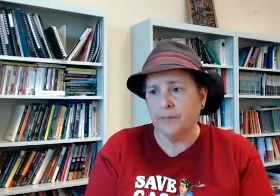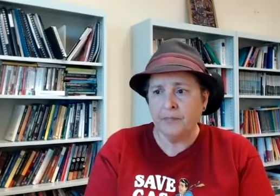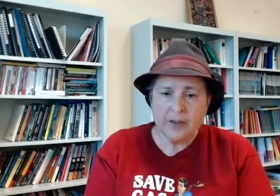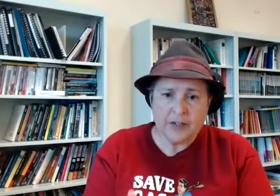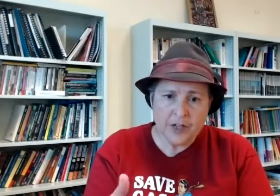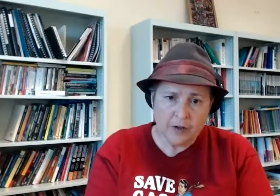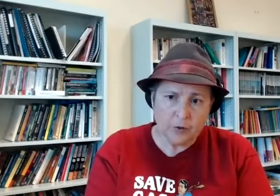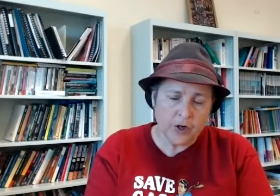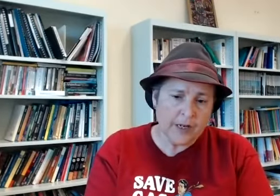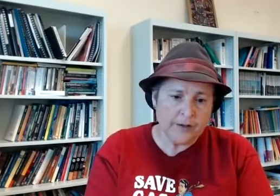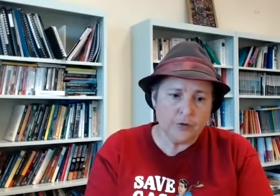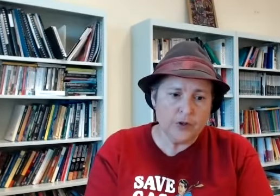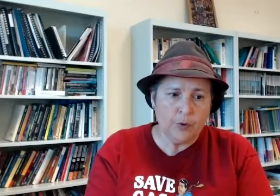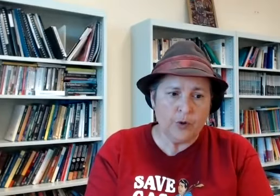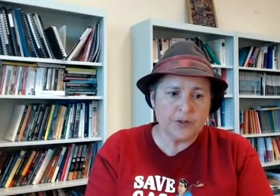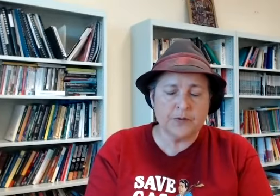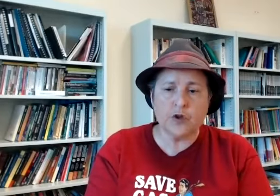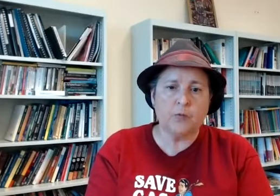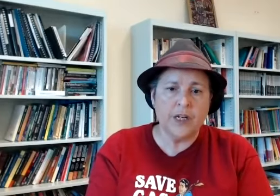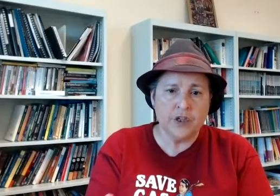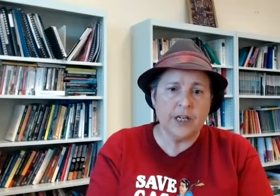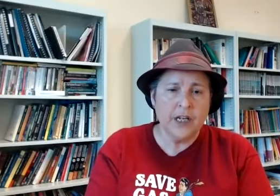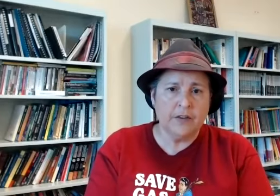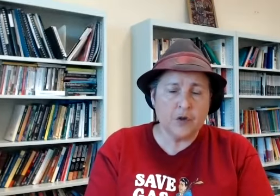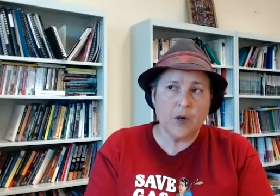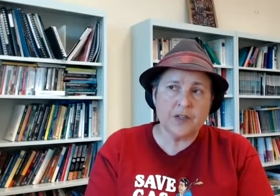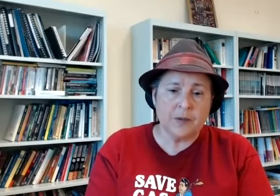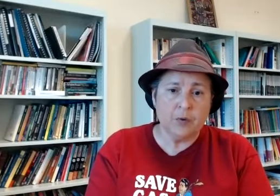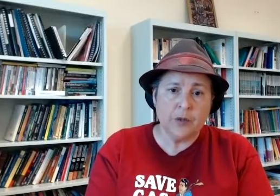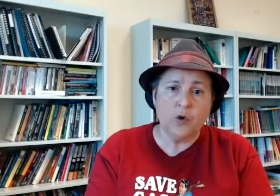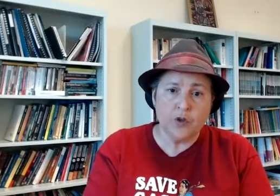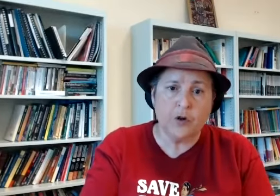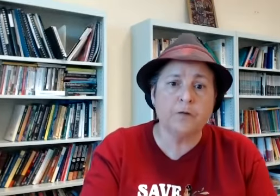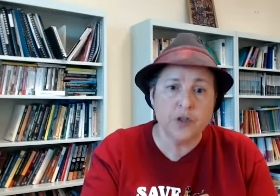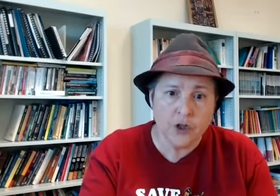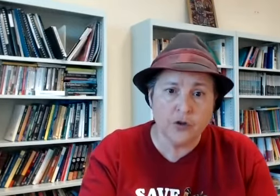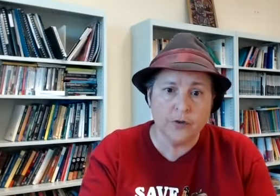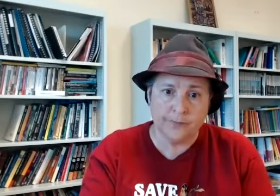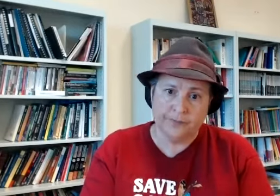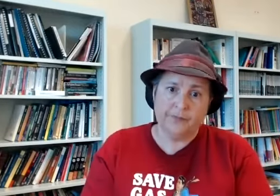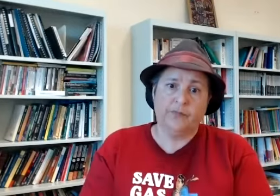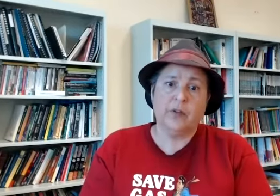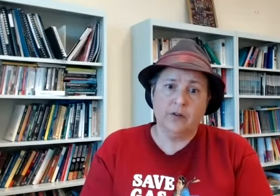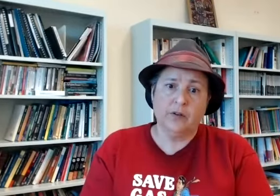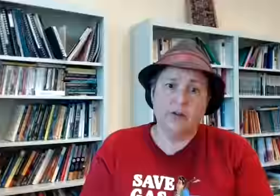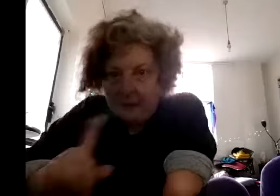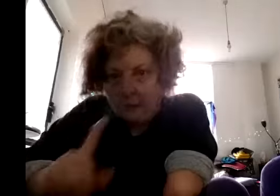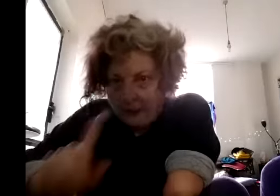that terrible kind of ethical nuance of stop whinging there's always somebody worse off than you you know as a very little